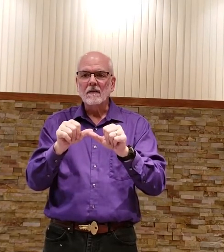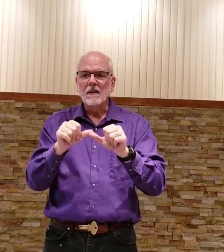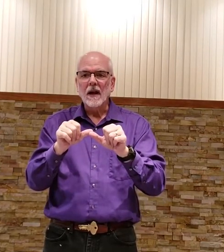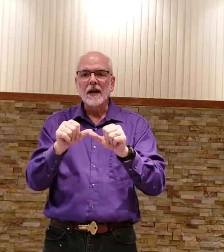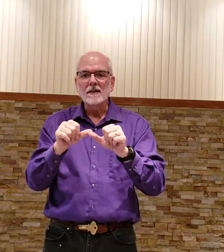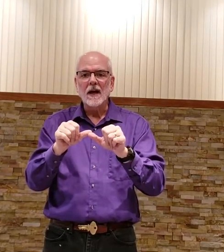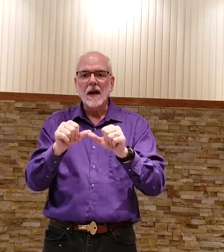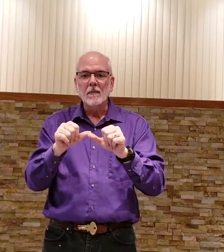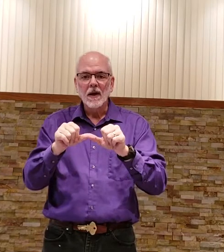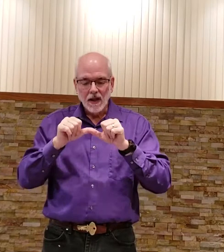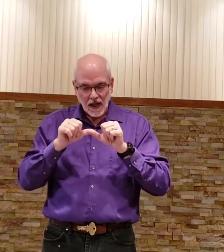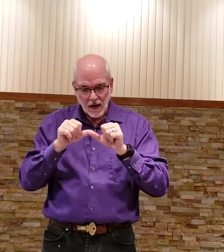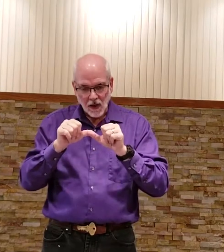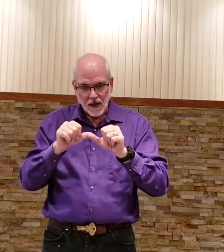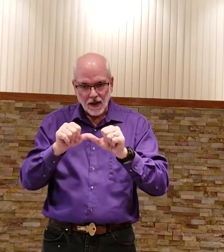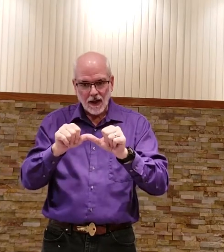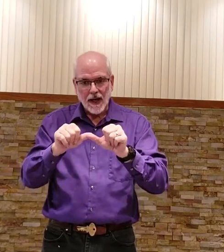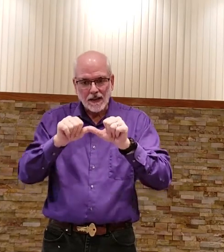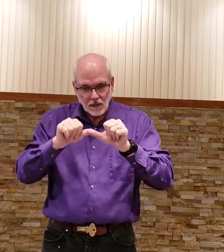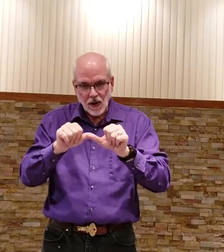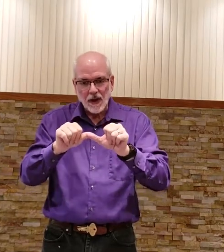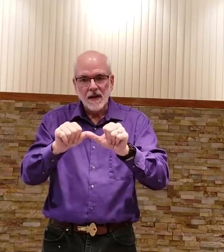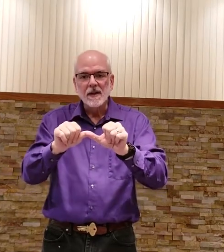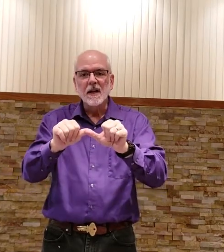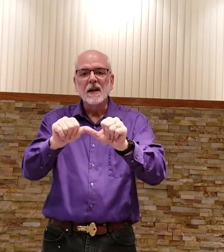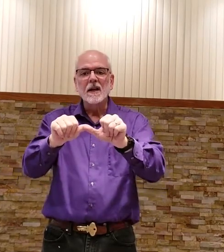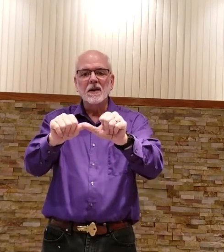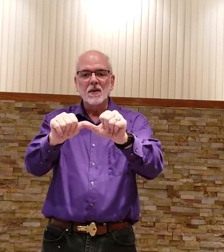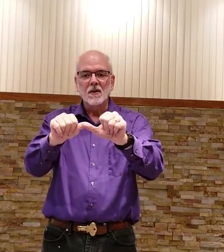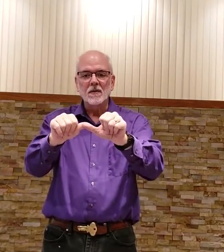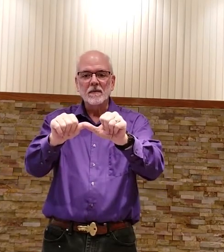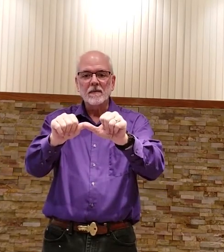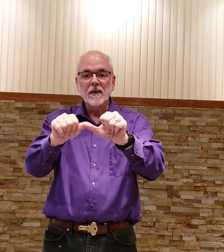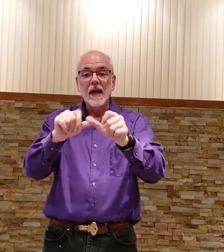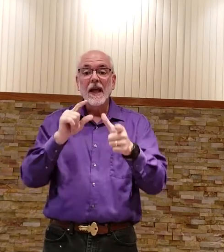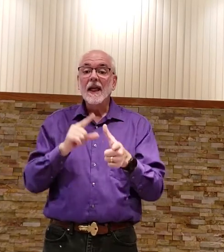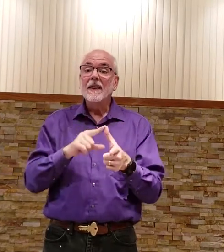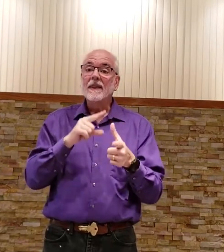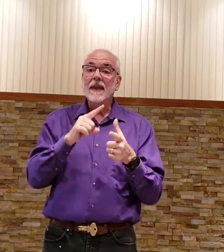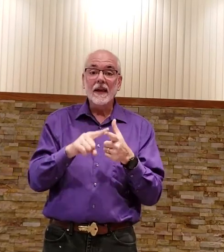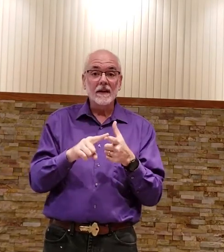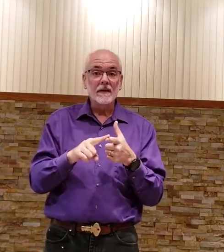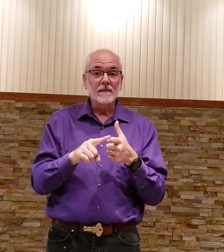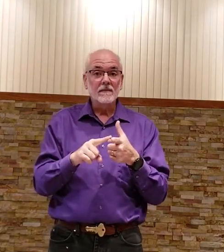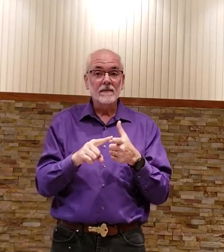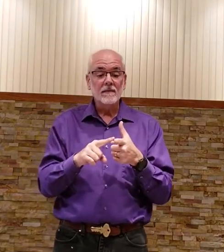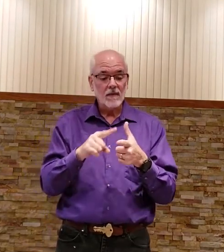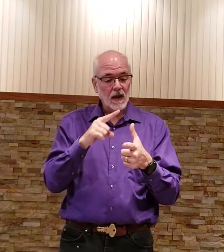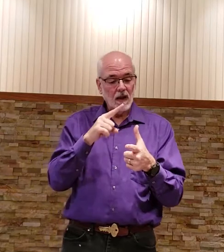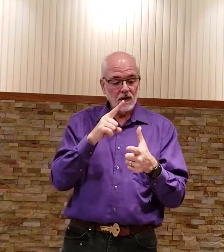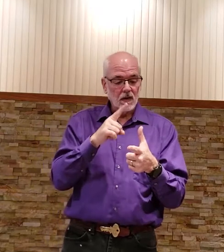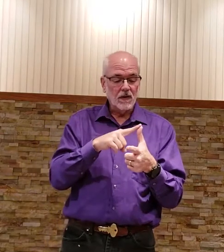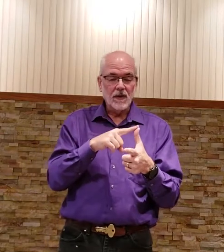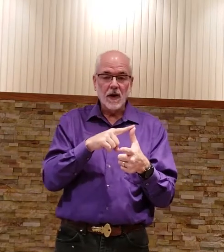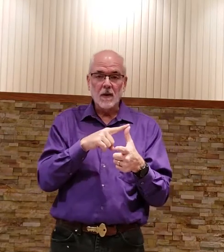the last time i want it to last i want to continue then so the thumb